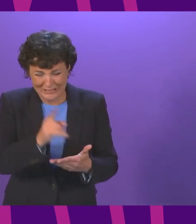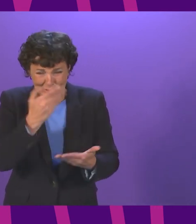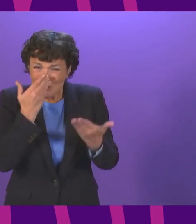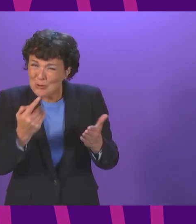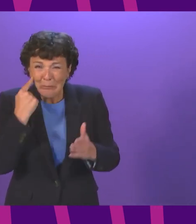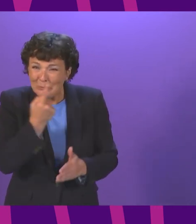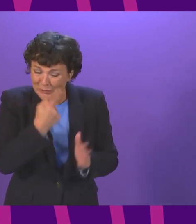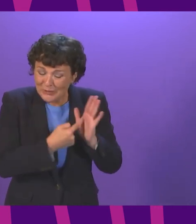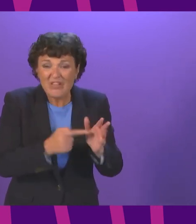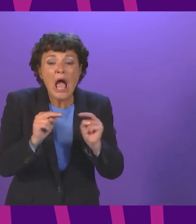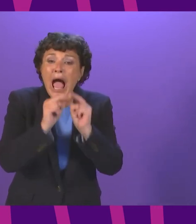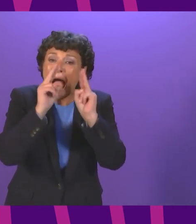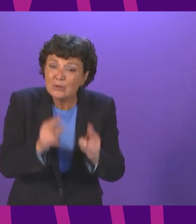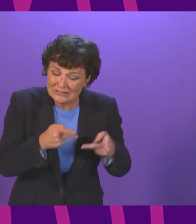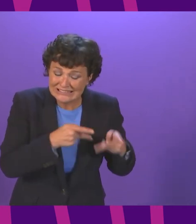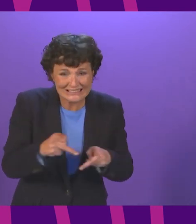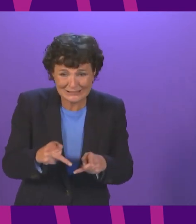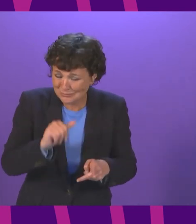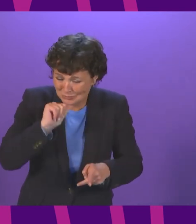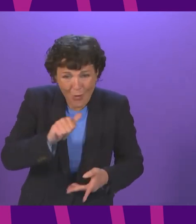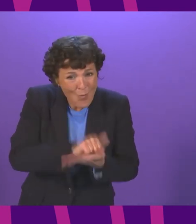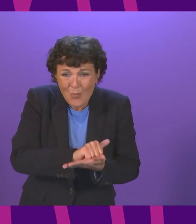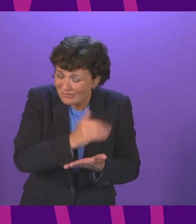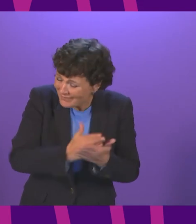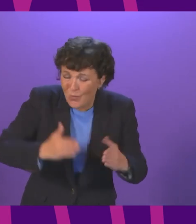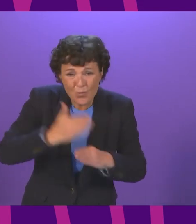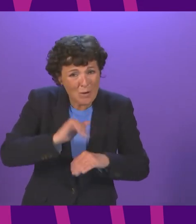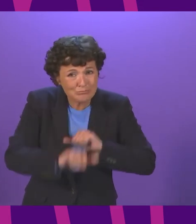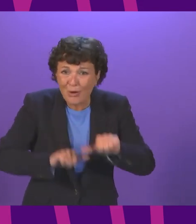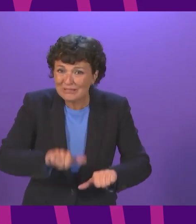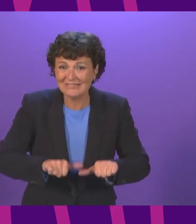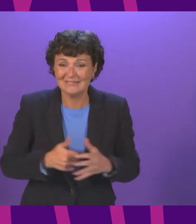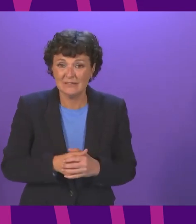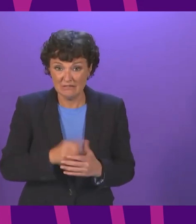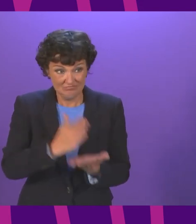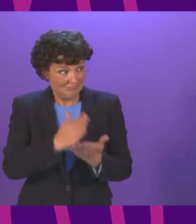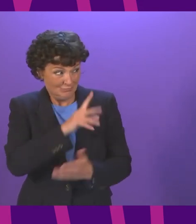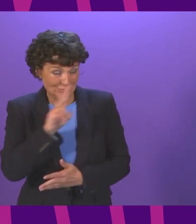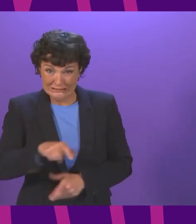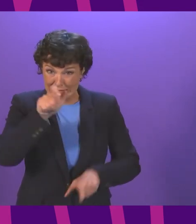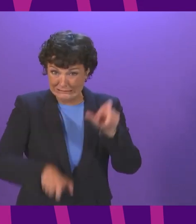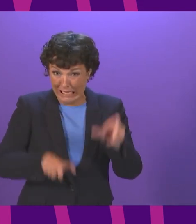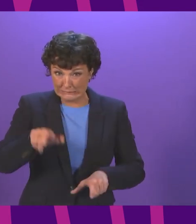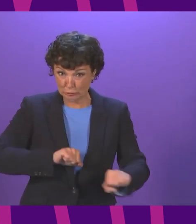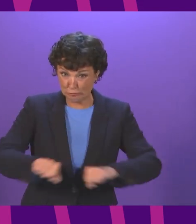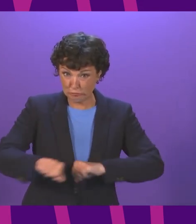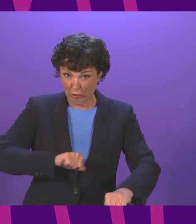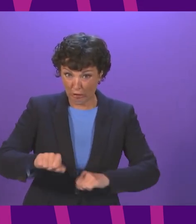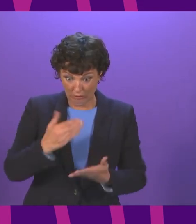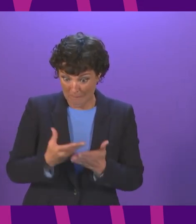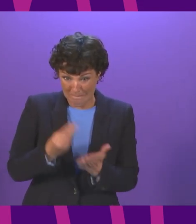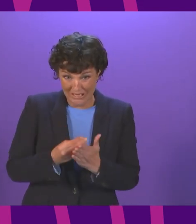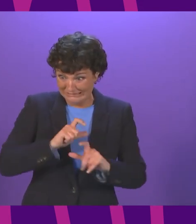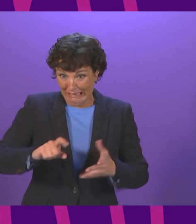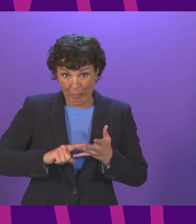housing system it's not unreasonable to comprehend that tenants who were struggling to pay their rent who were in arrears